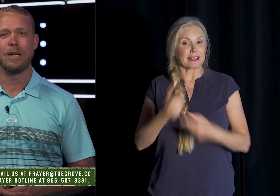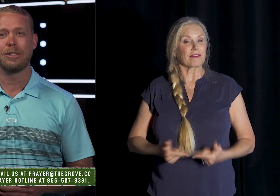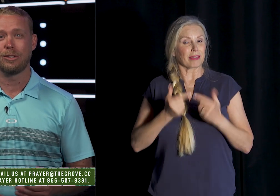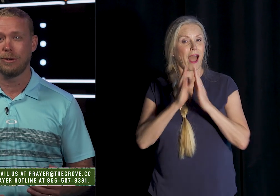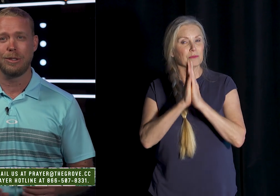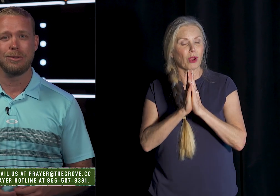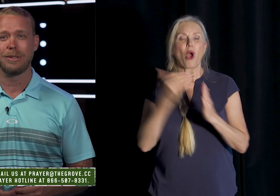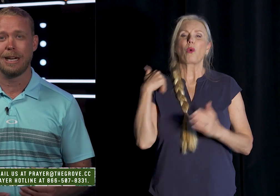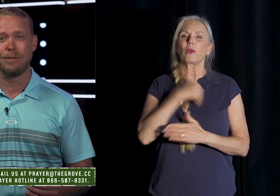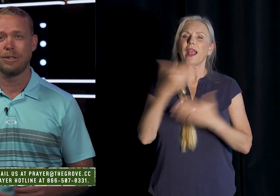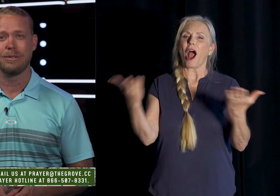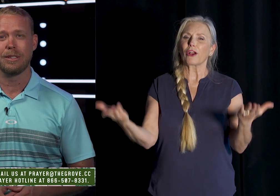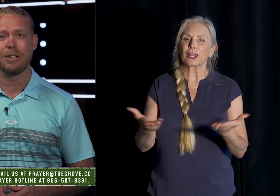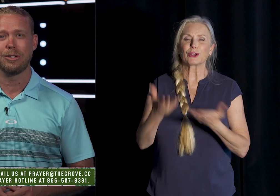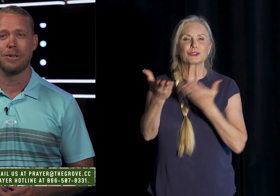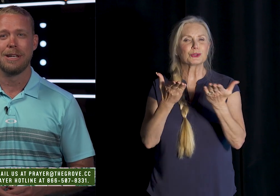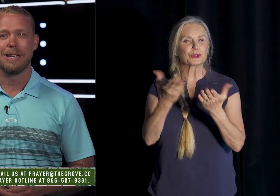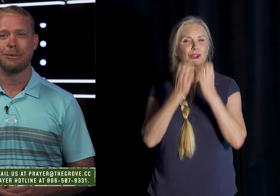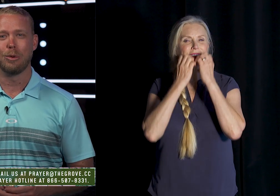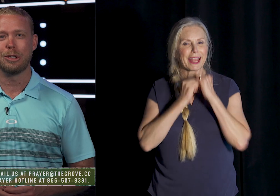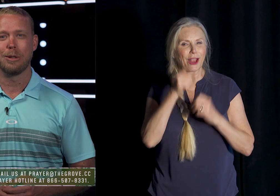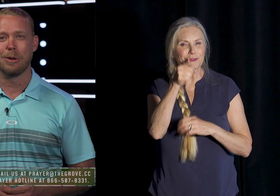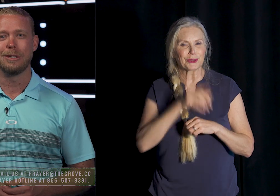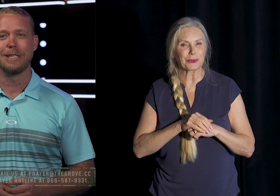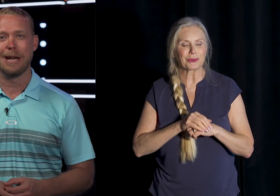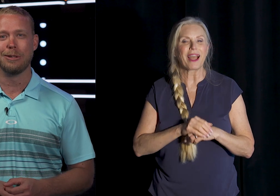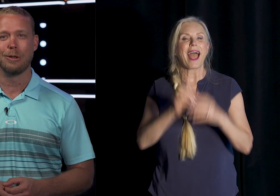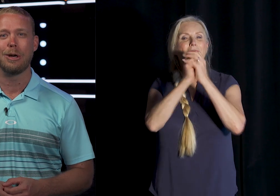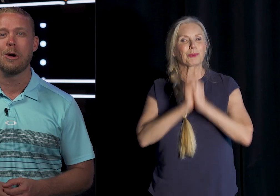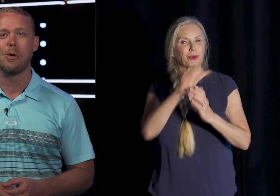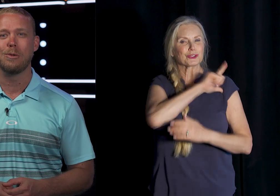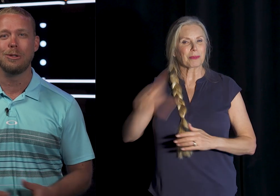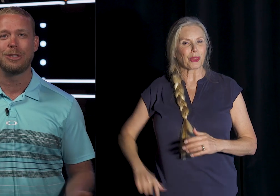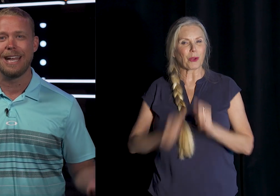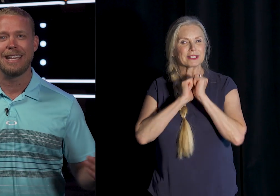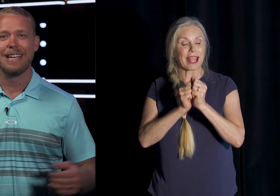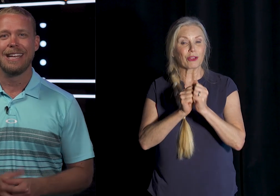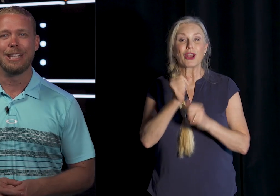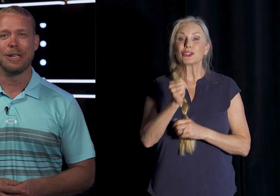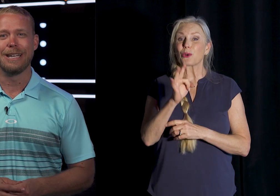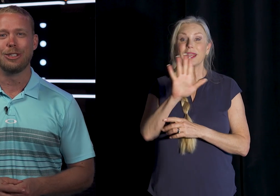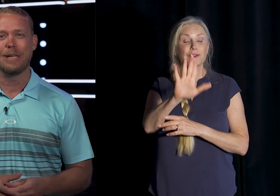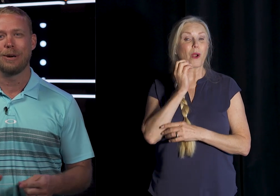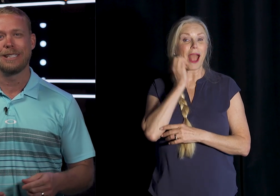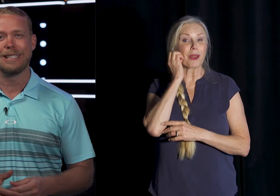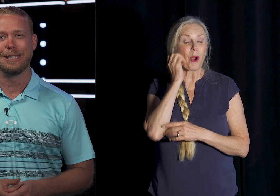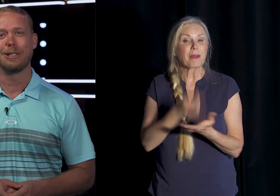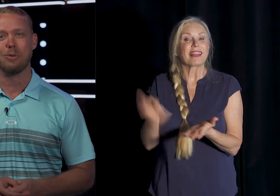here to serve you, care for you, and also to worship the Lord together. So if you're at home, would you stand as Jenny Price leads us in